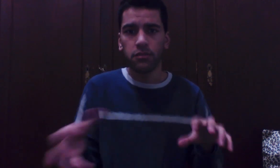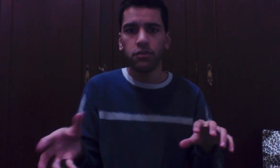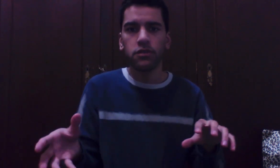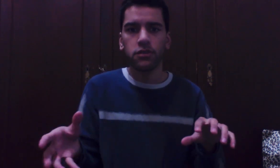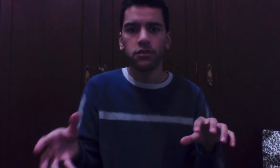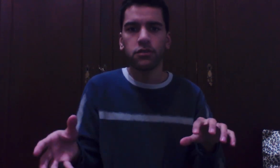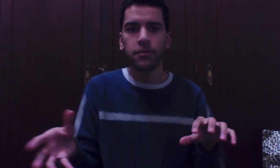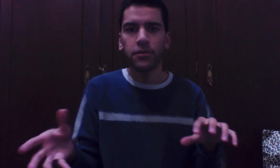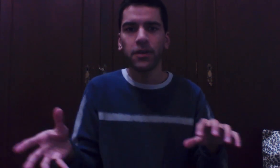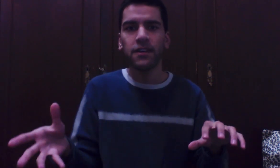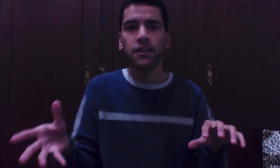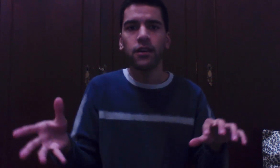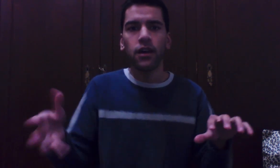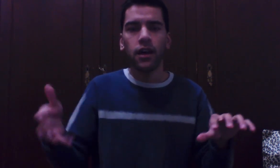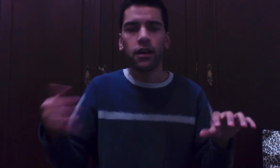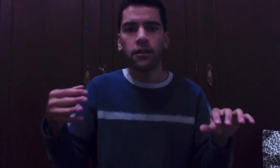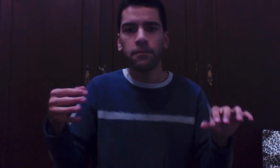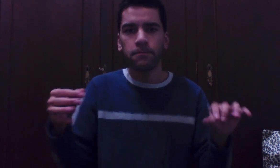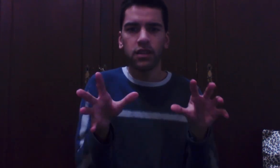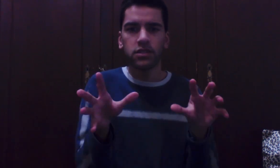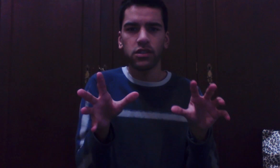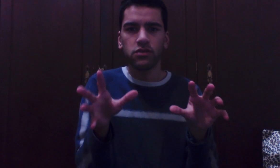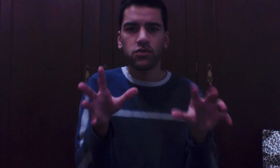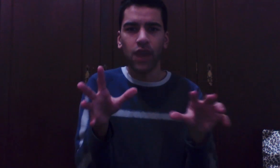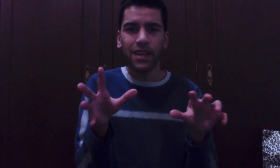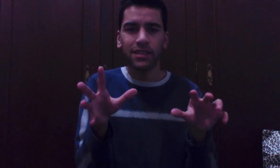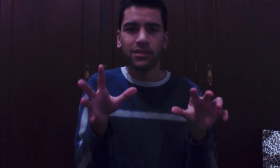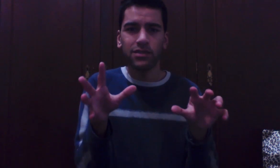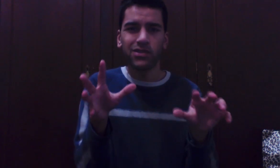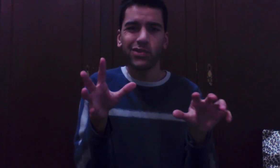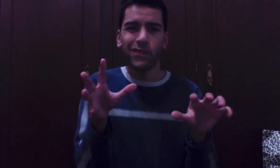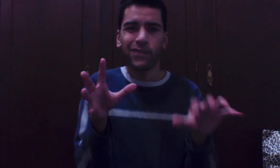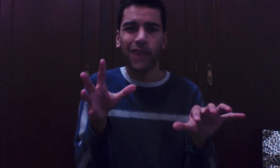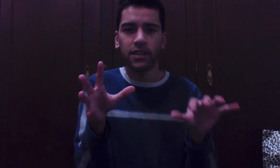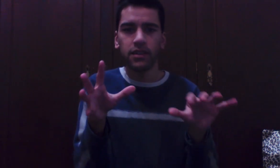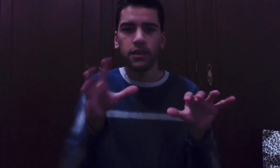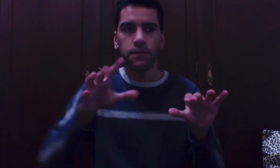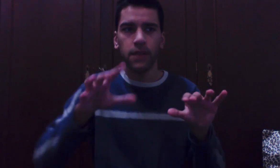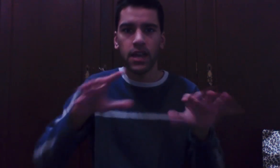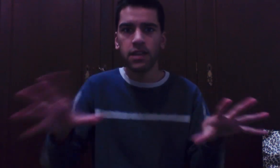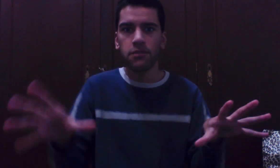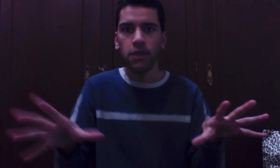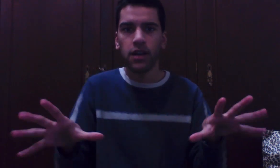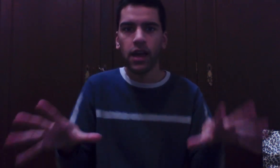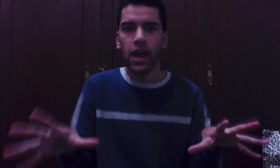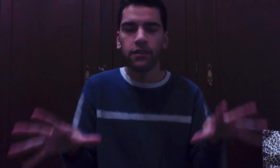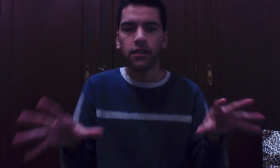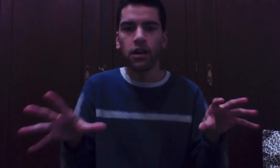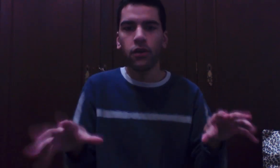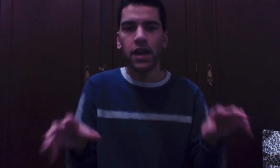booktube community just trying to find if anyone has already